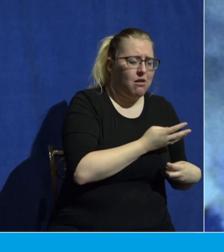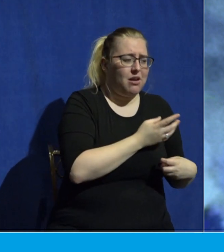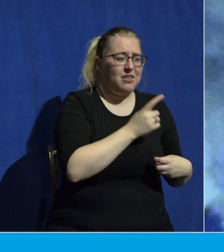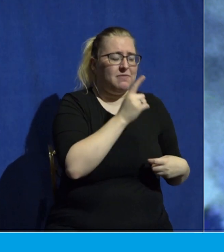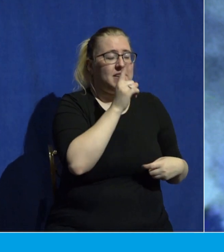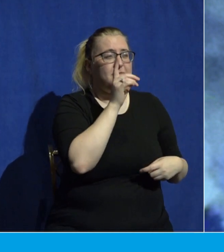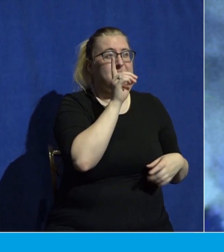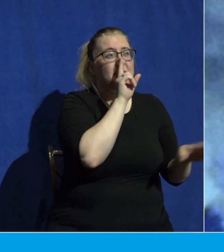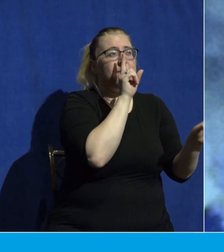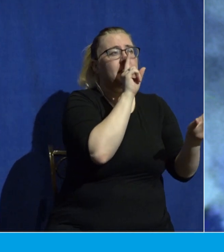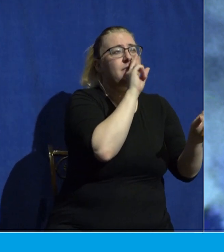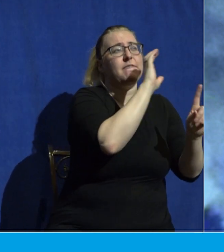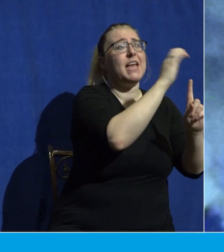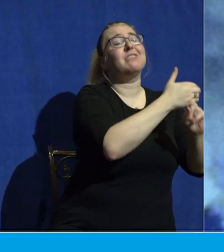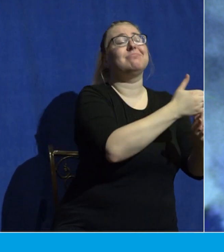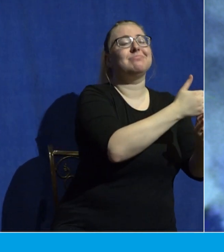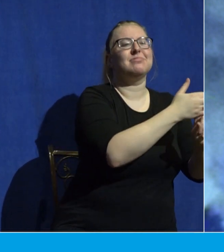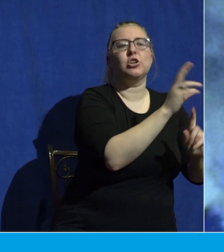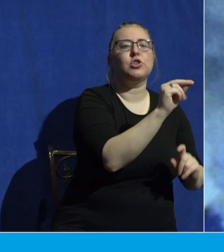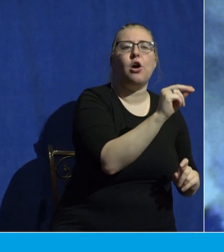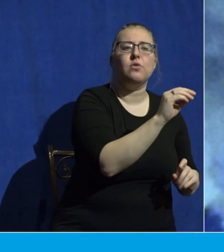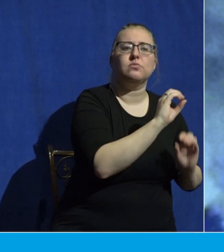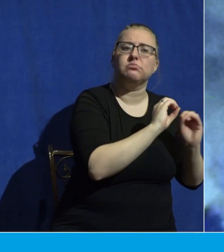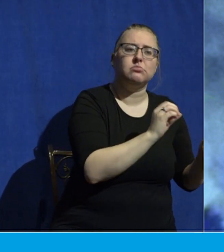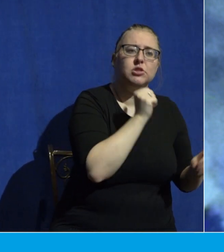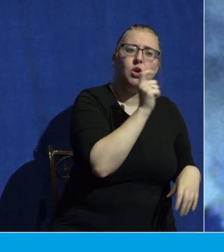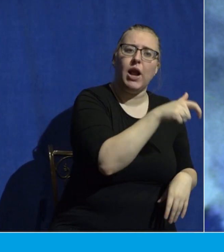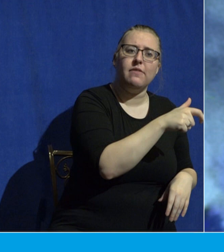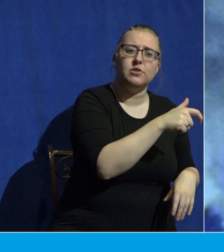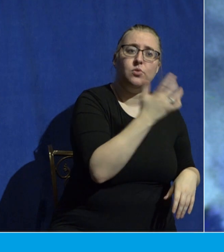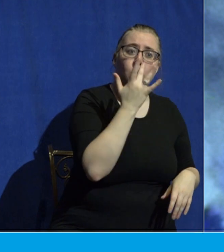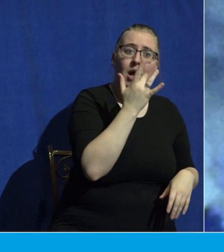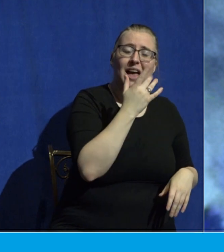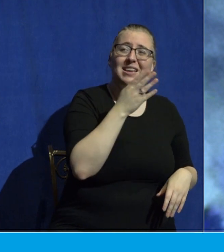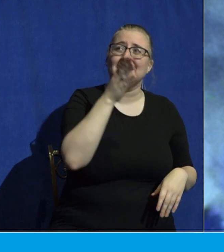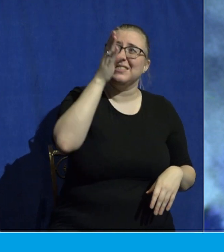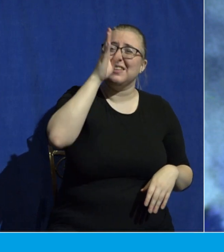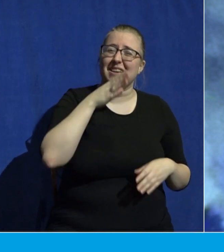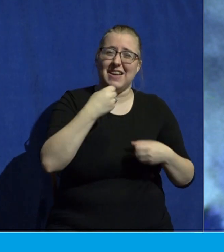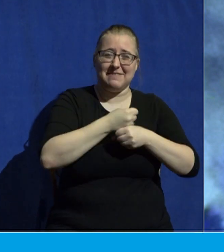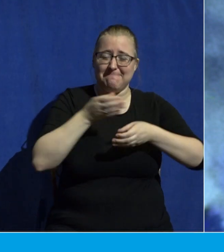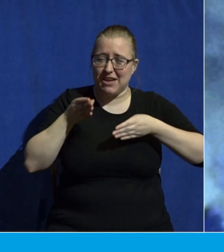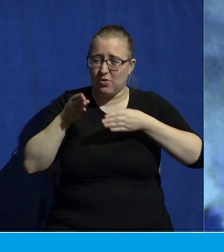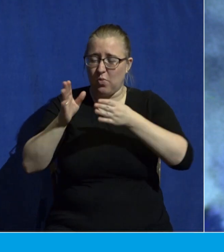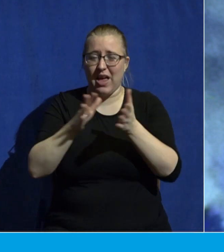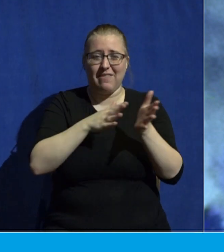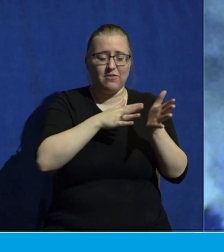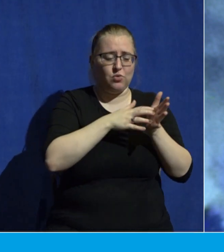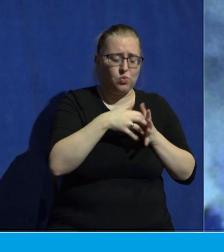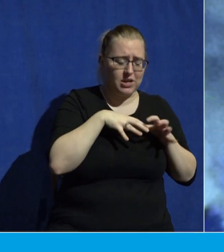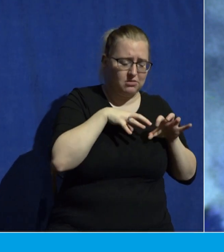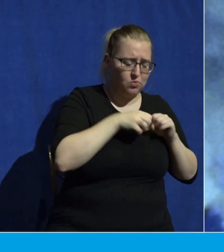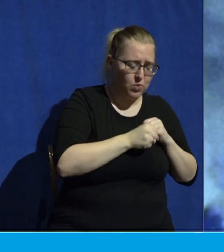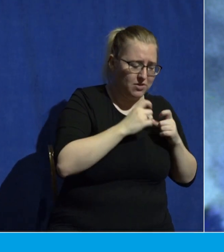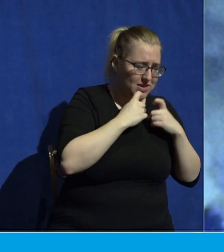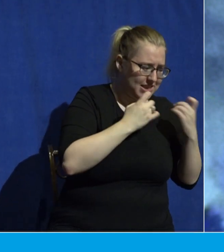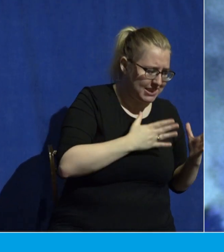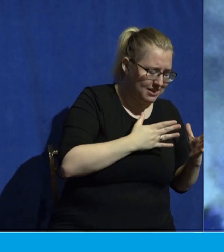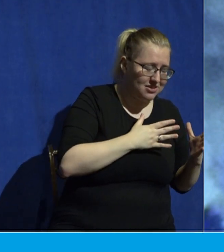Why? Because God has made a way for weak and weary sinners to find a welcome in his